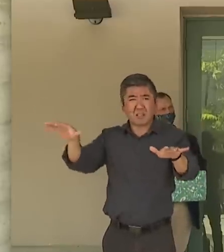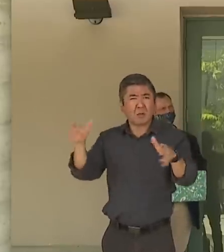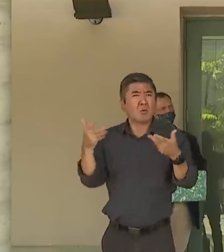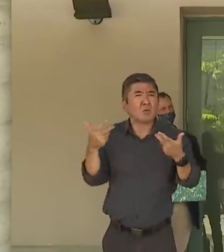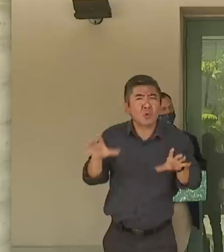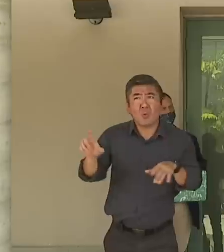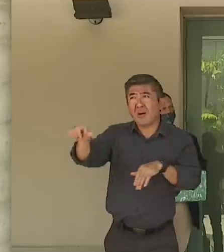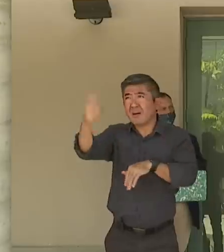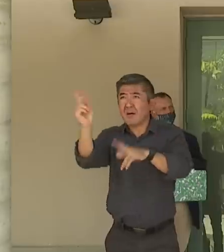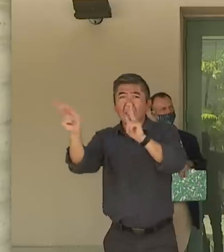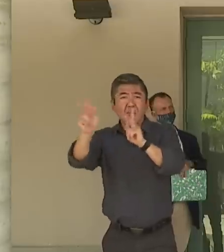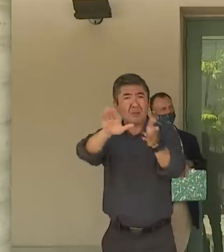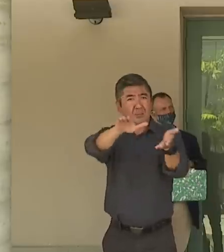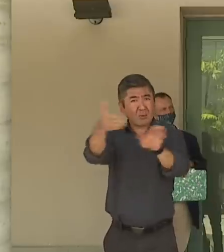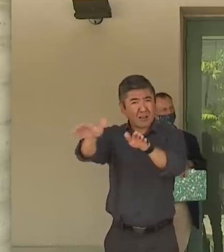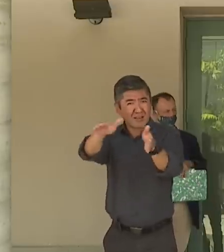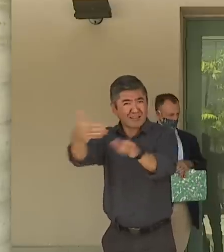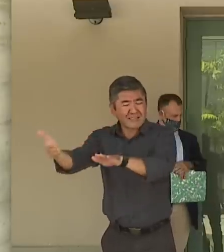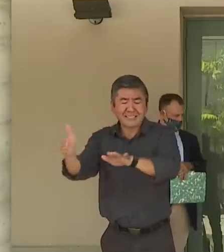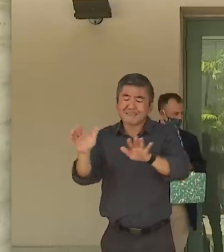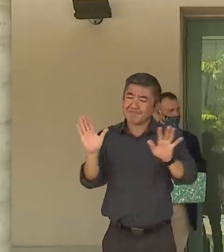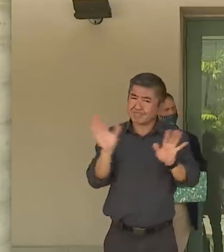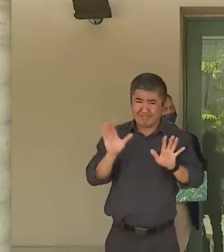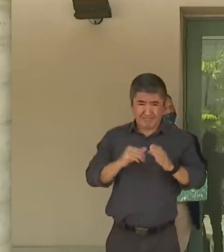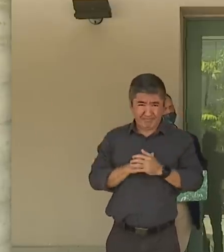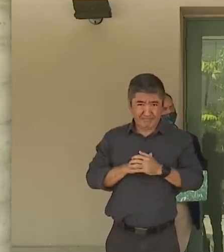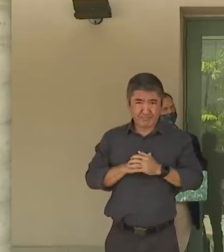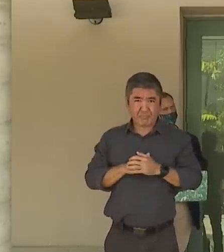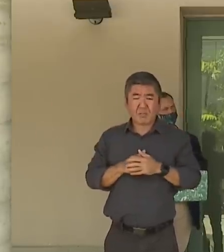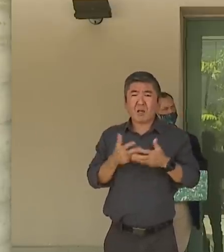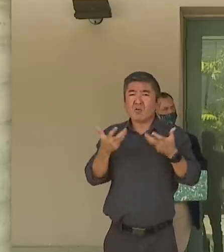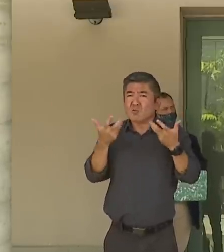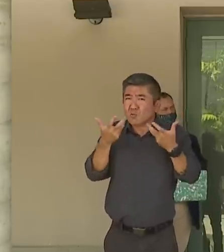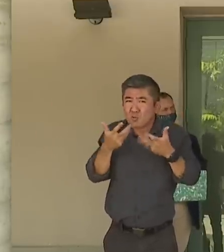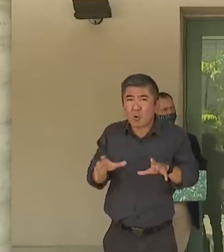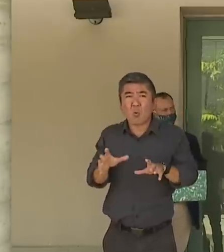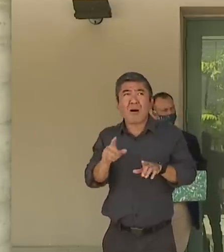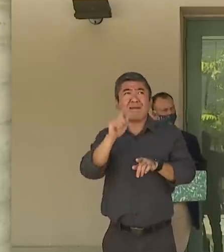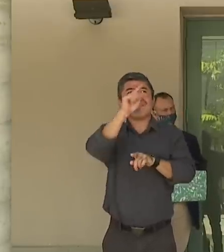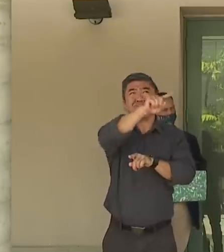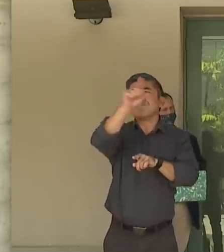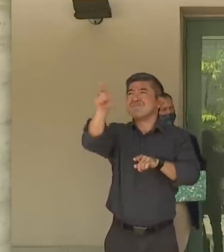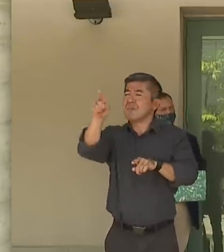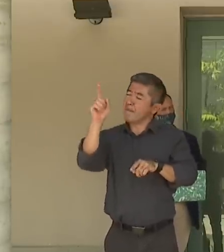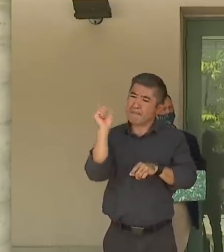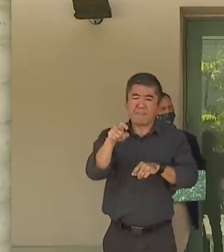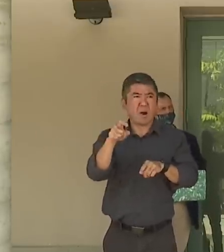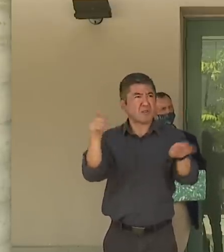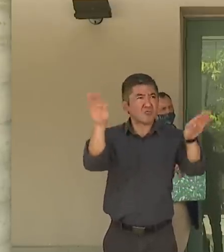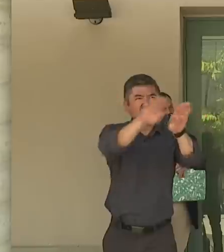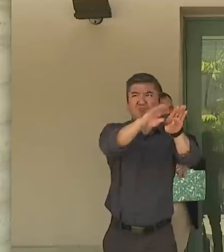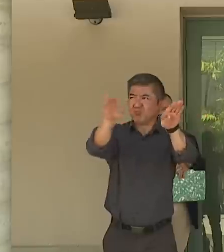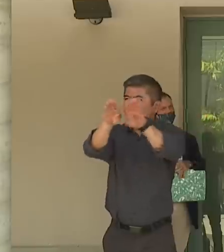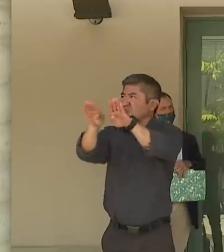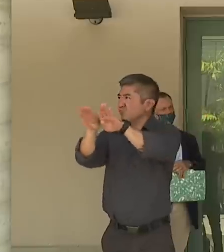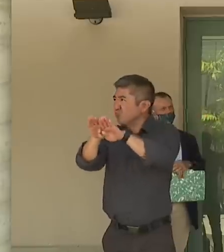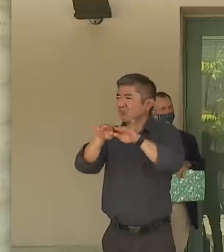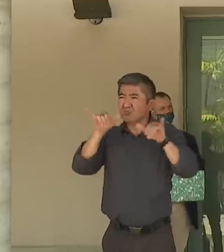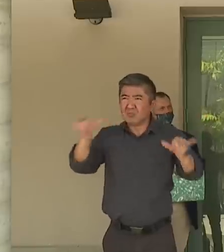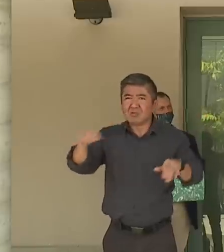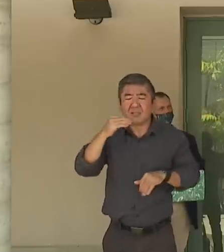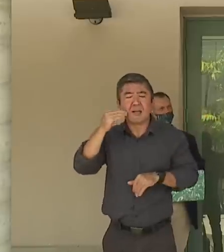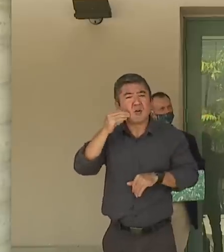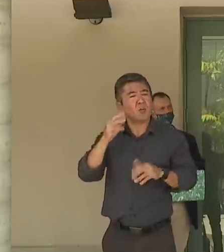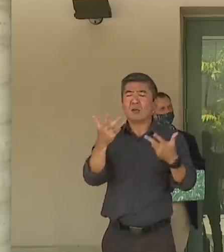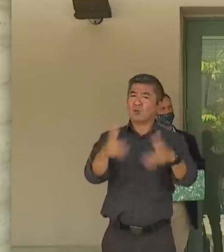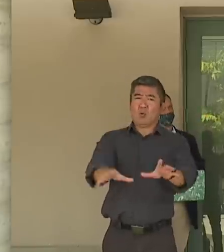to die, heaven forbid, and so that we don't cause more places to have to be shut down in the future. We are all in this